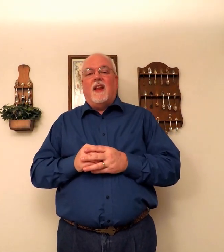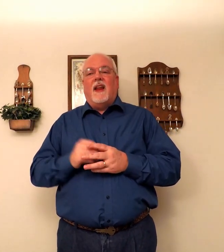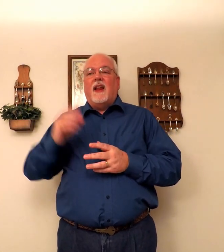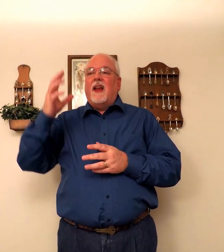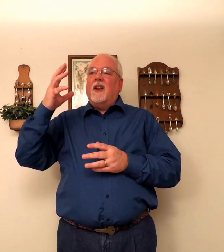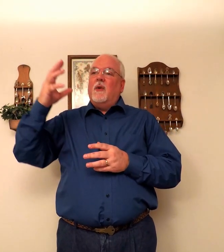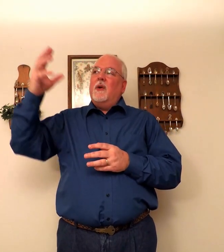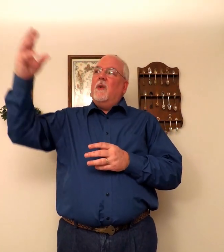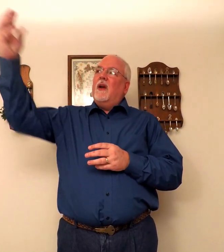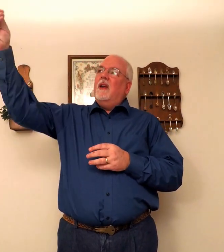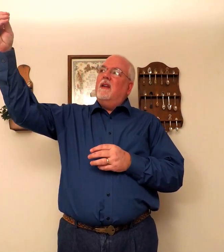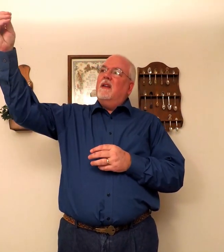And going away.